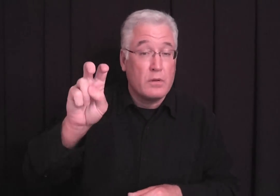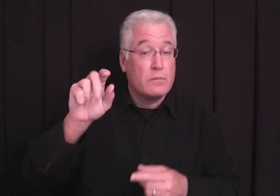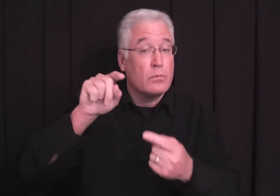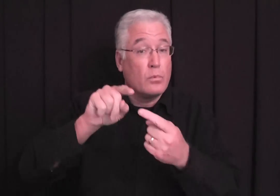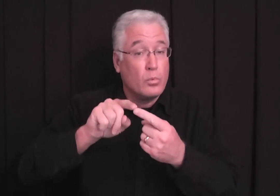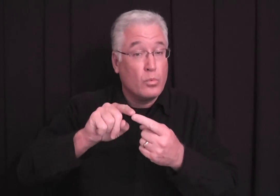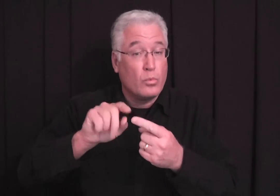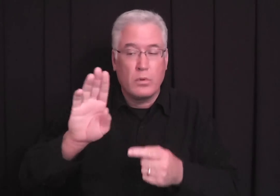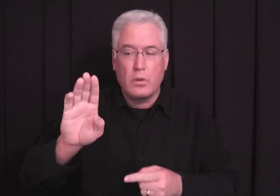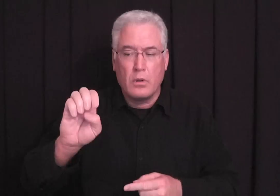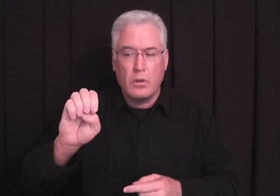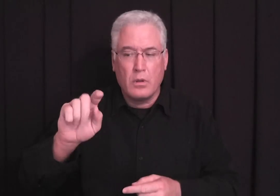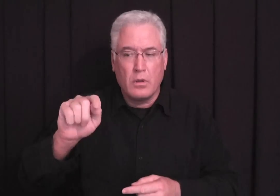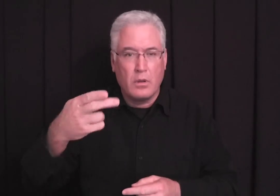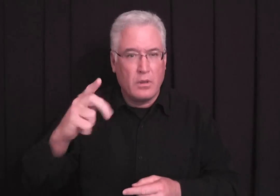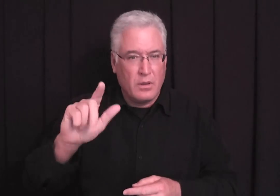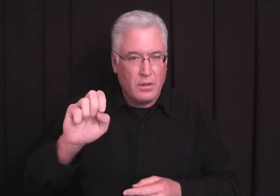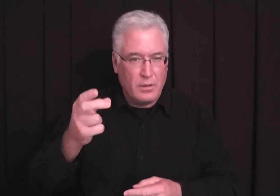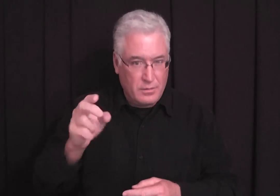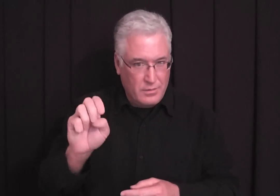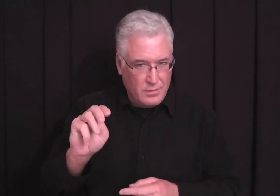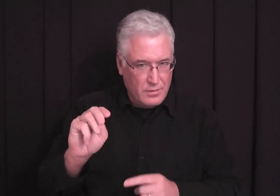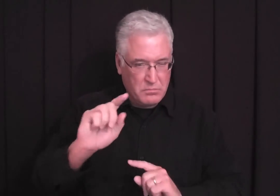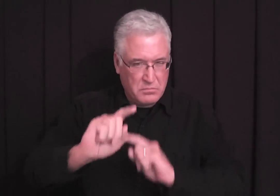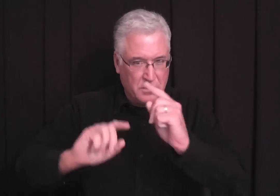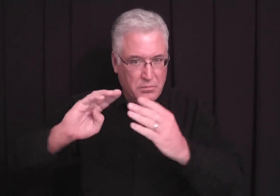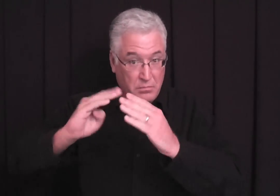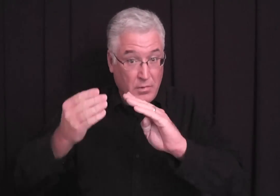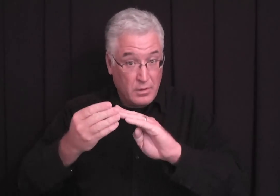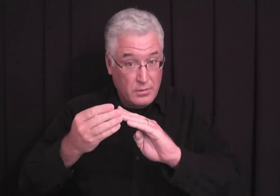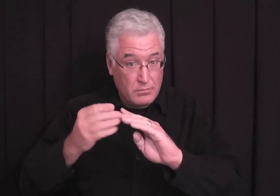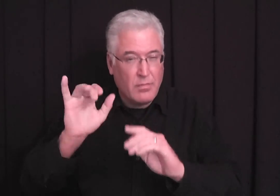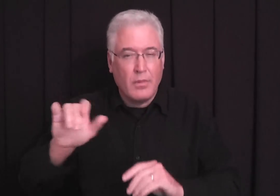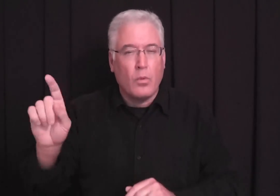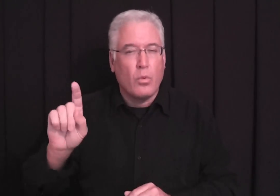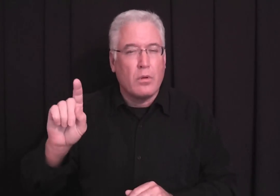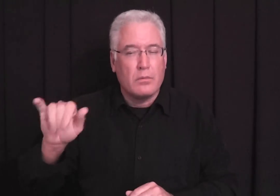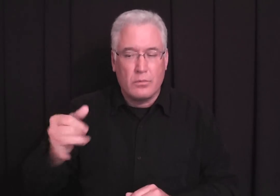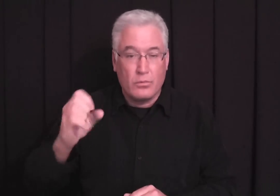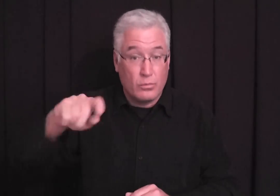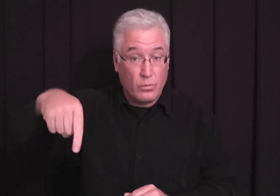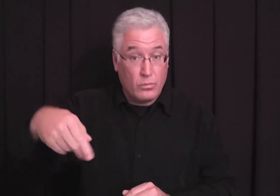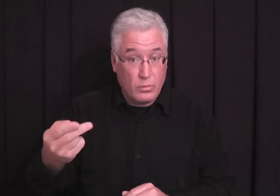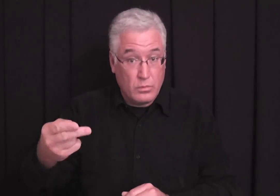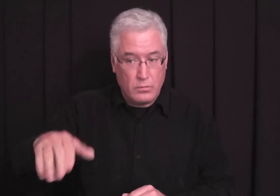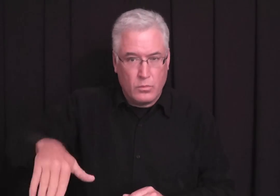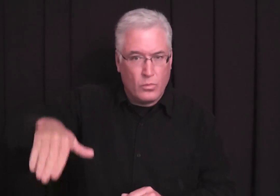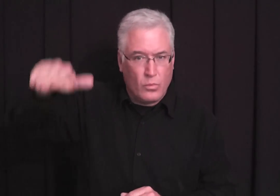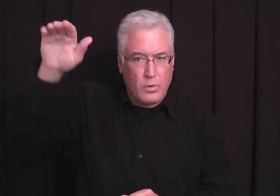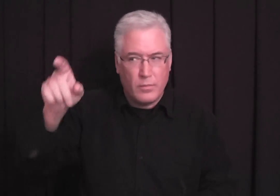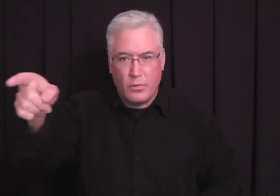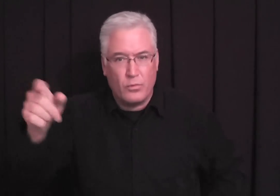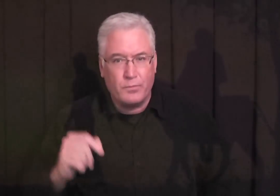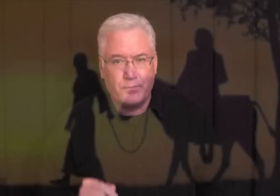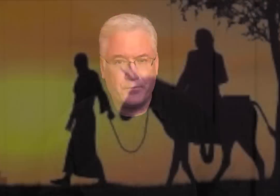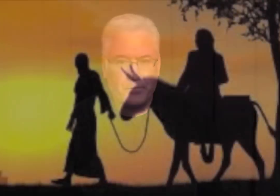And they had to go and travel, and they had to travel to Bethlehem. The reason is because that's where that Joseph had grown up.